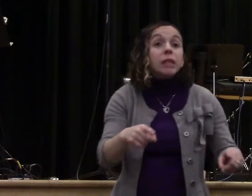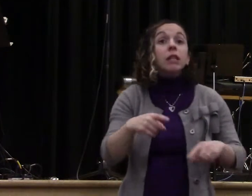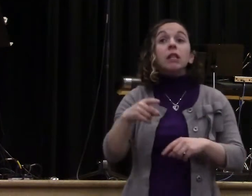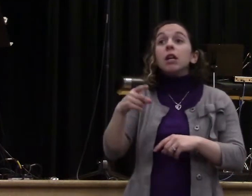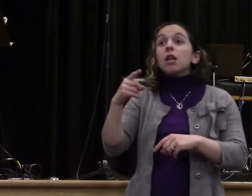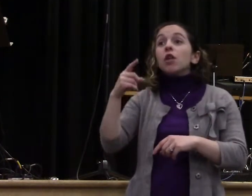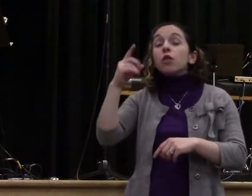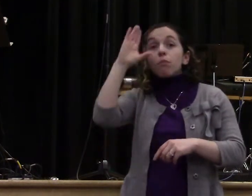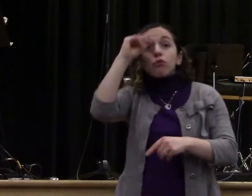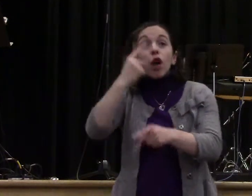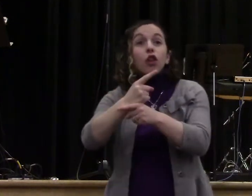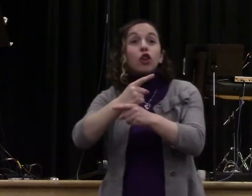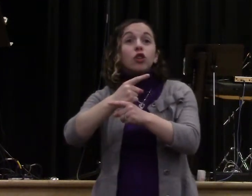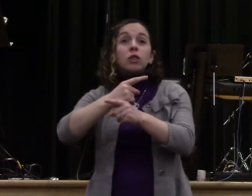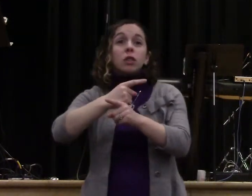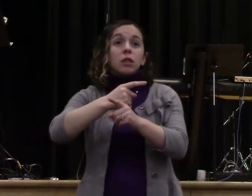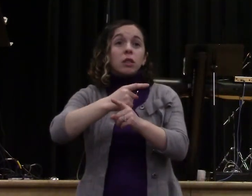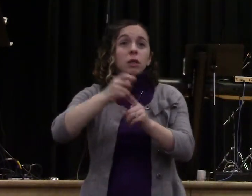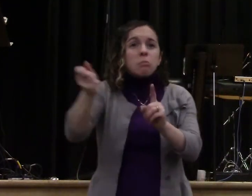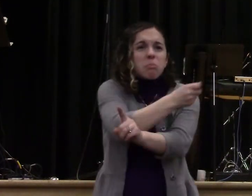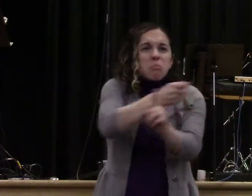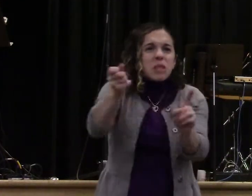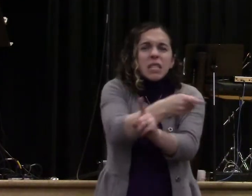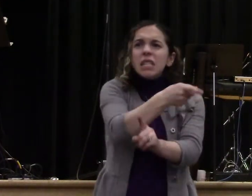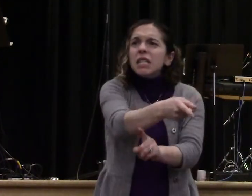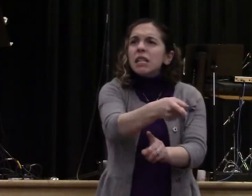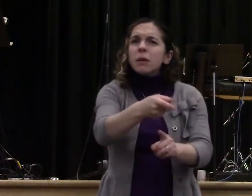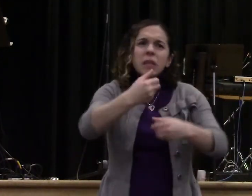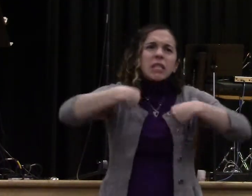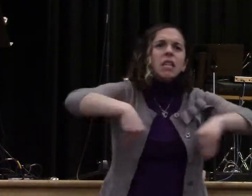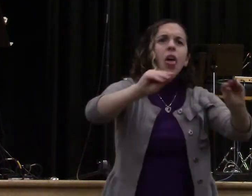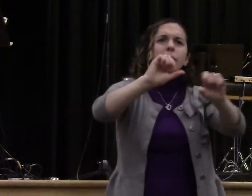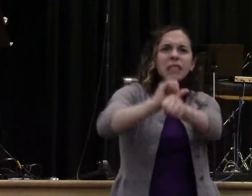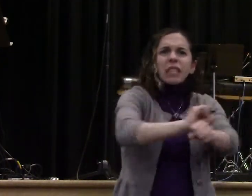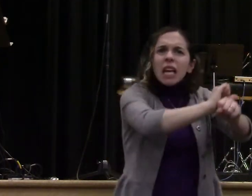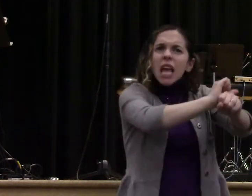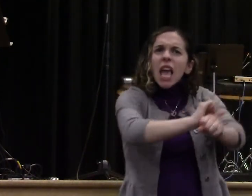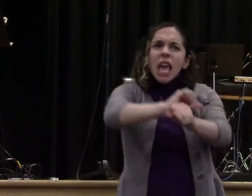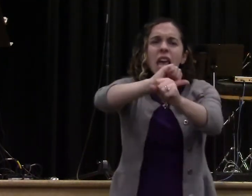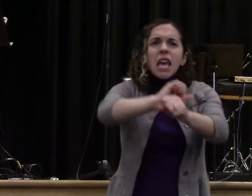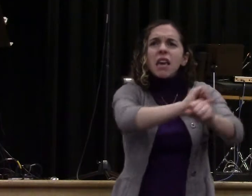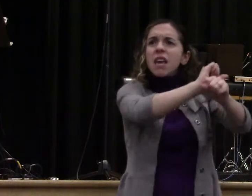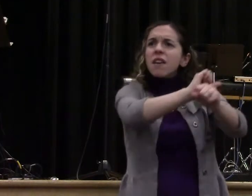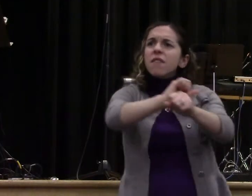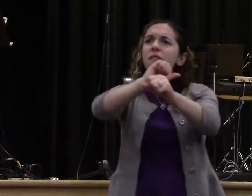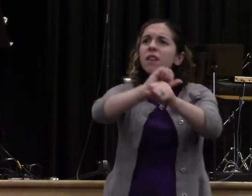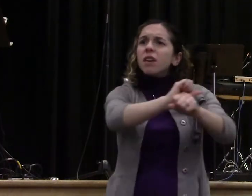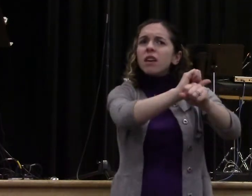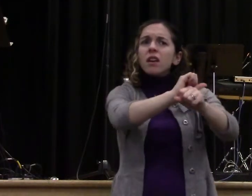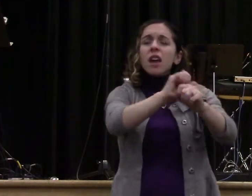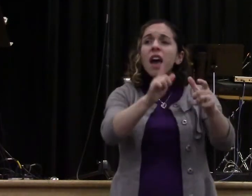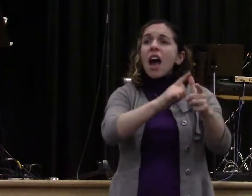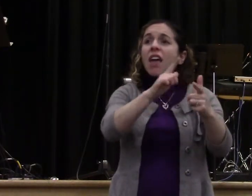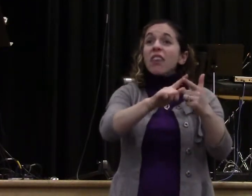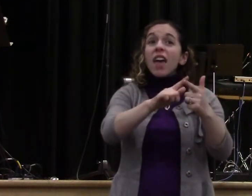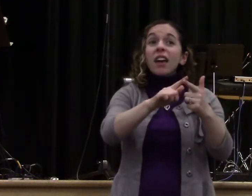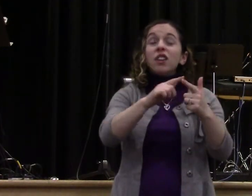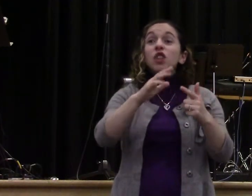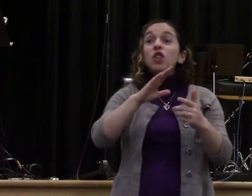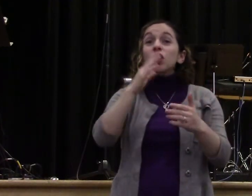about Potiphar's wife? How about that relationship? Did he bargain for that? Did he provoke that? Did he encourage that mess in his life?